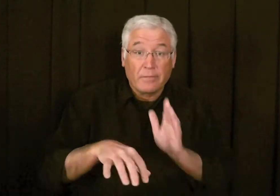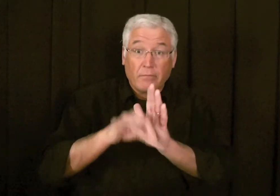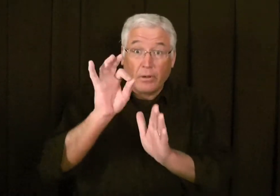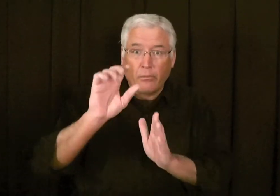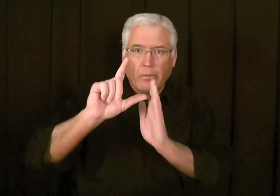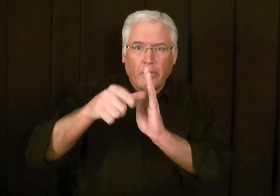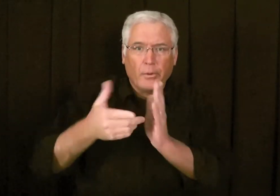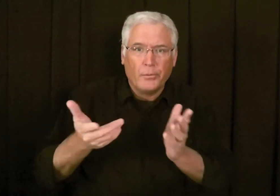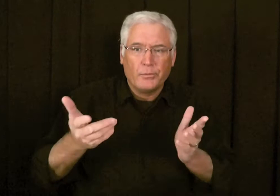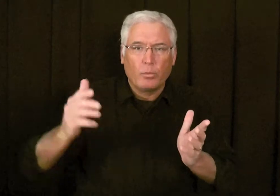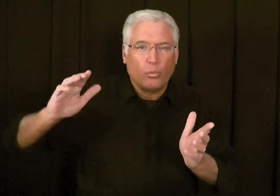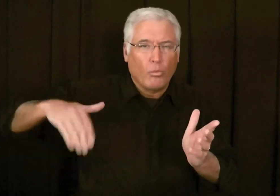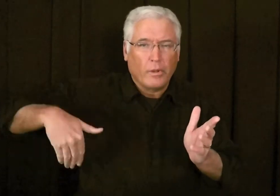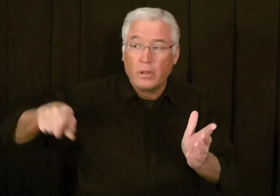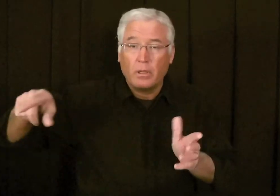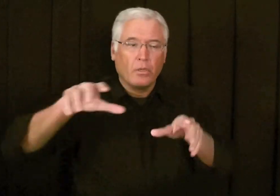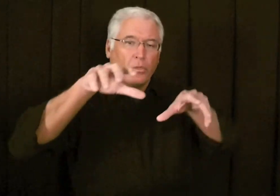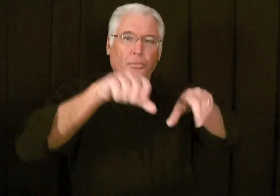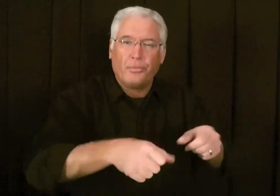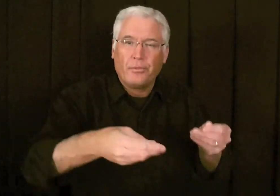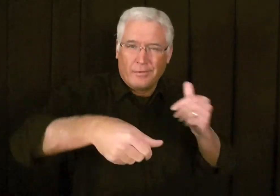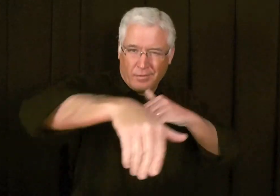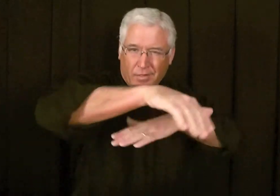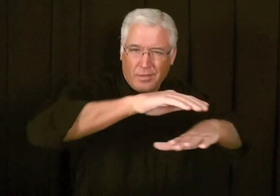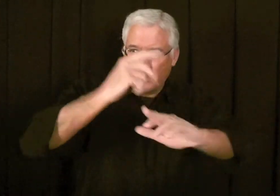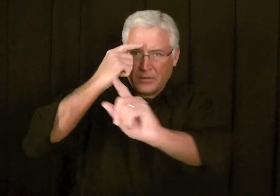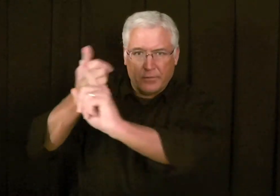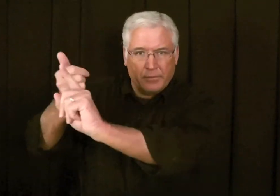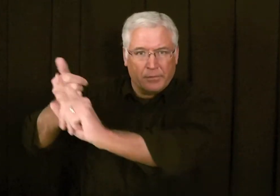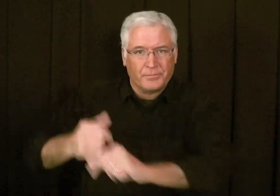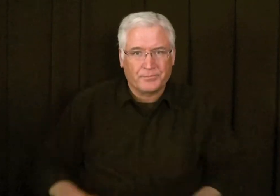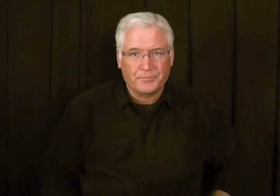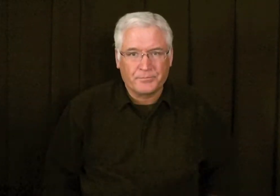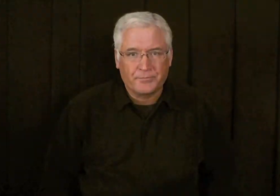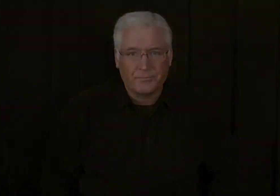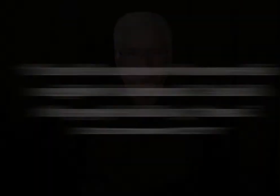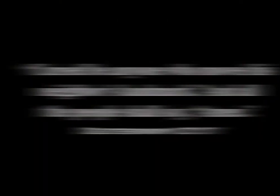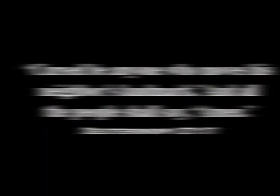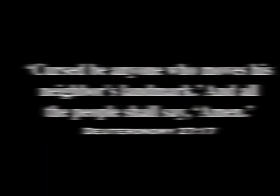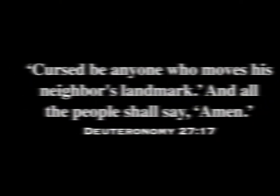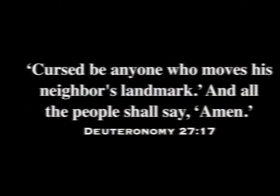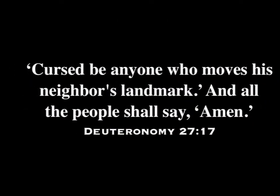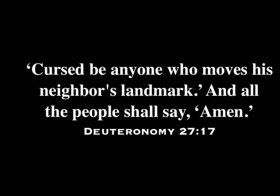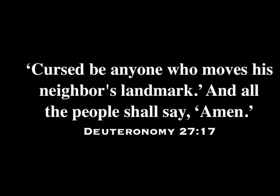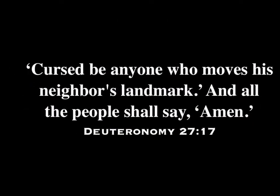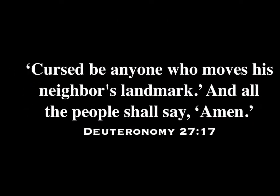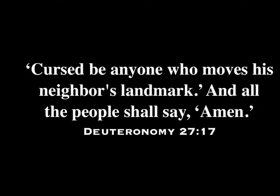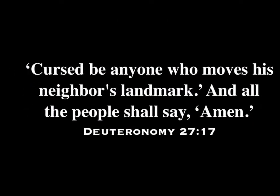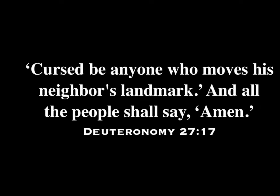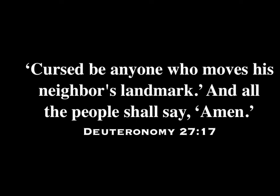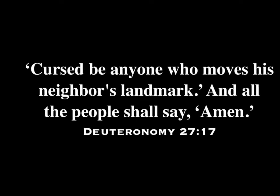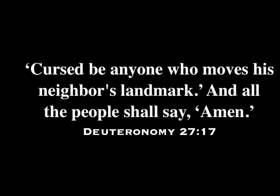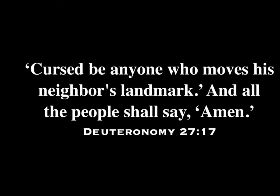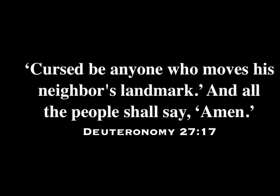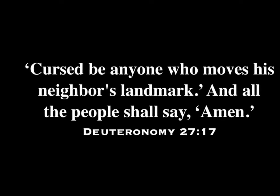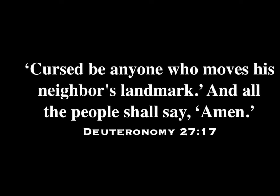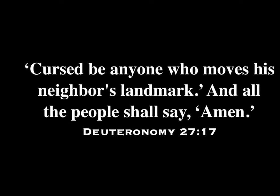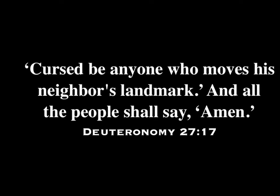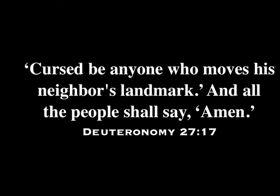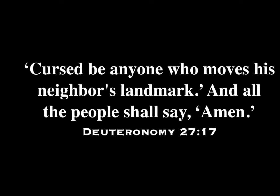the people didn't realize this. And then later, they realized that they had taken their land for themselves. Cursed be anyone who moves his neighbor's